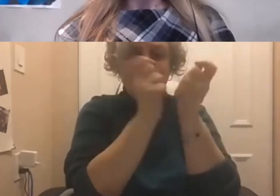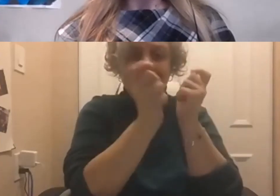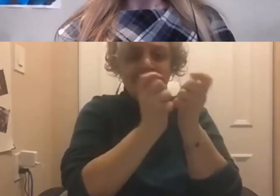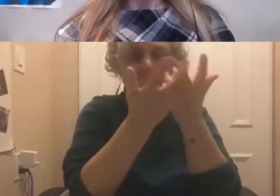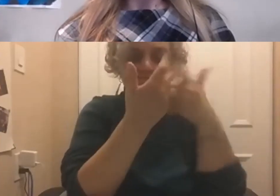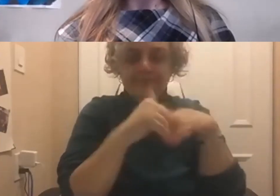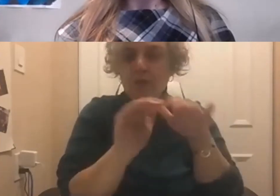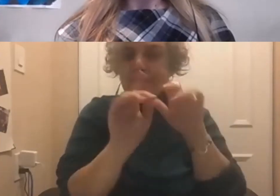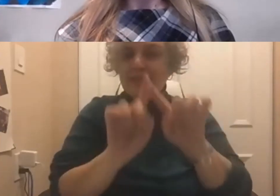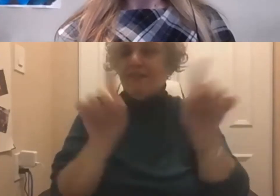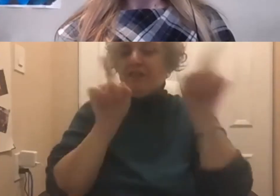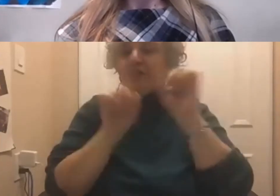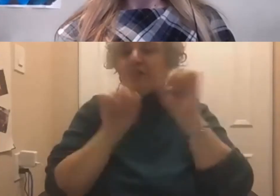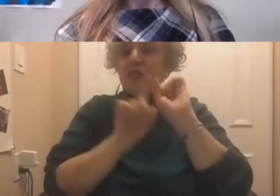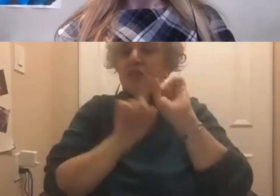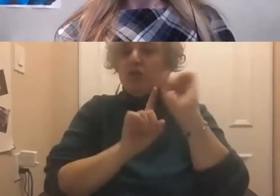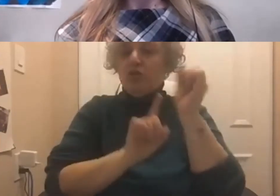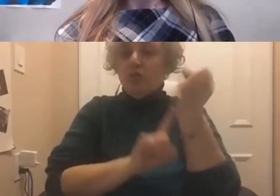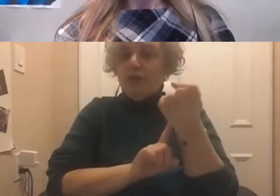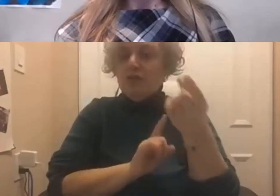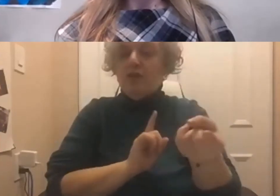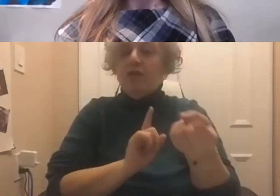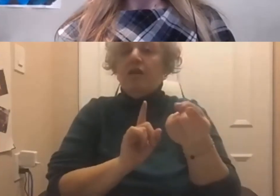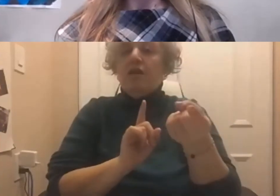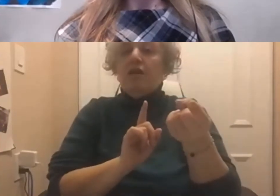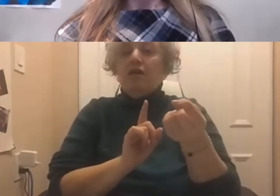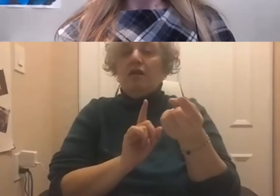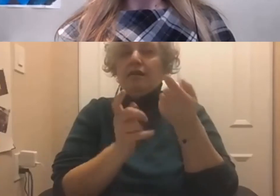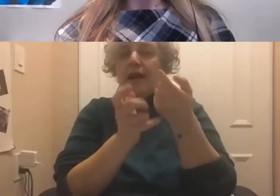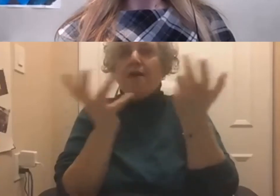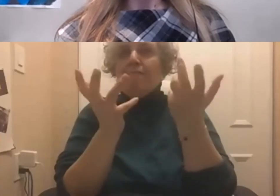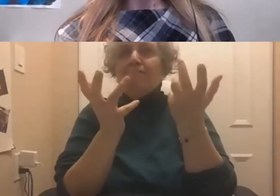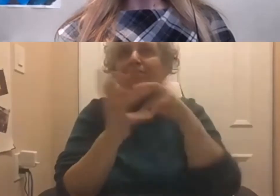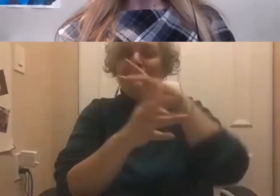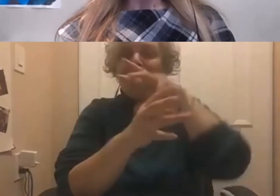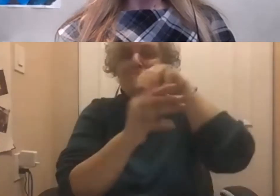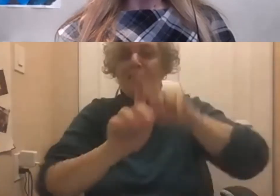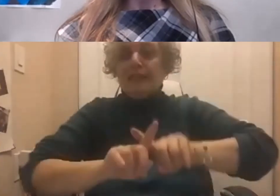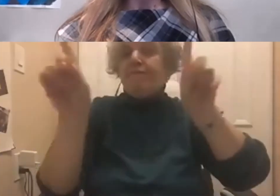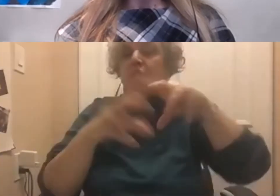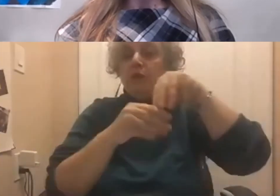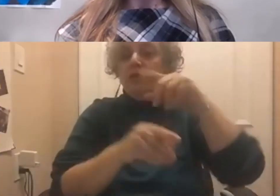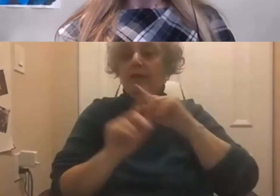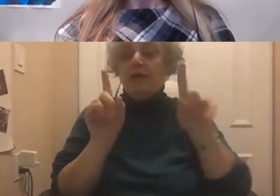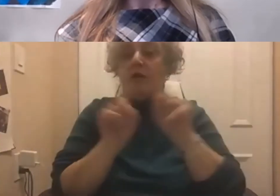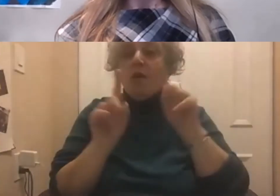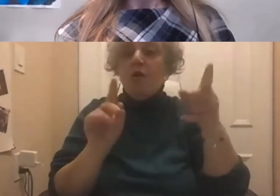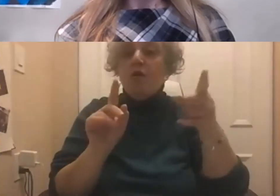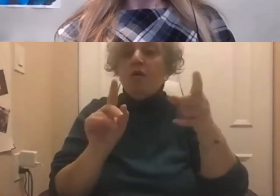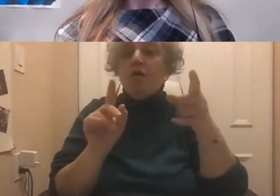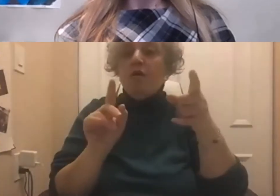harness difference to make people more productive?